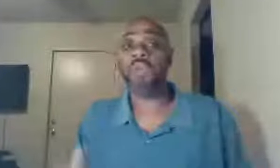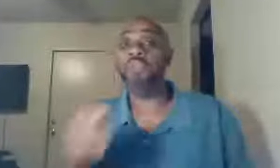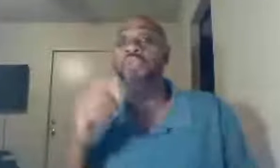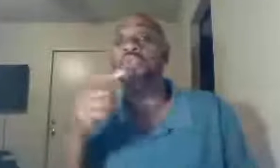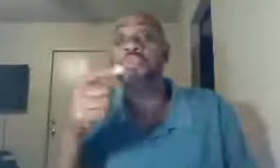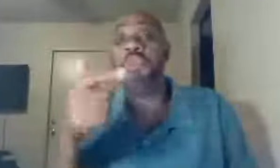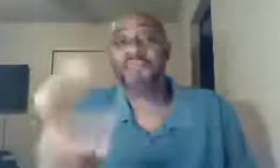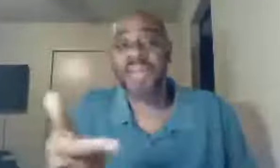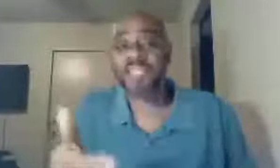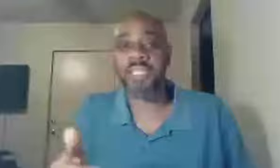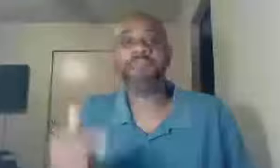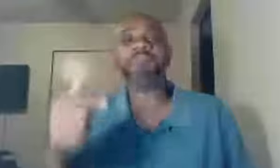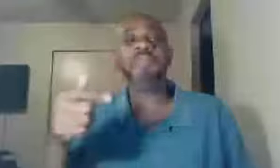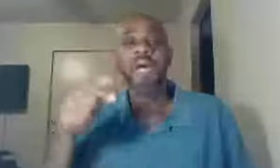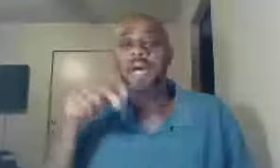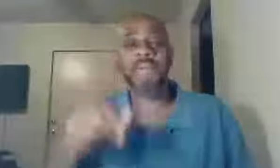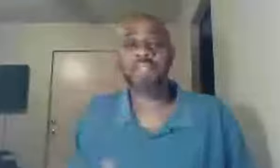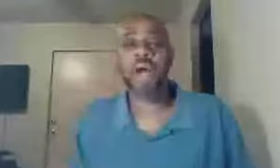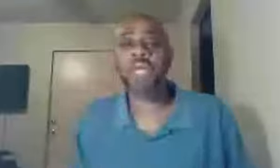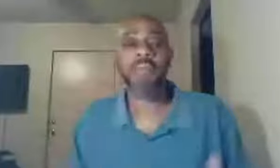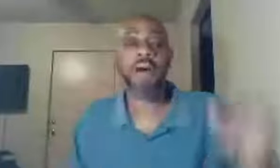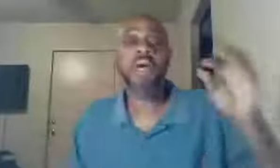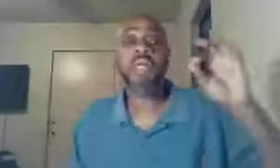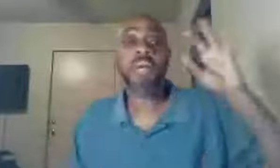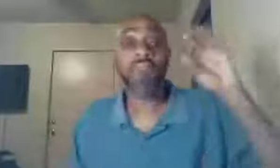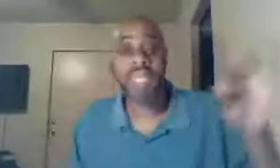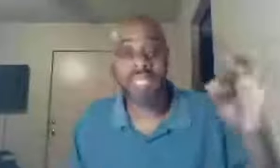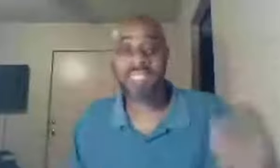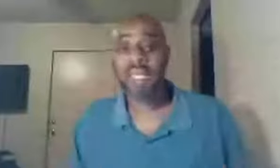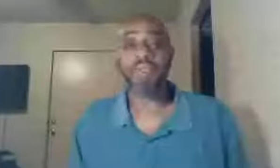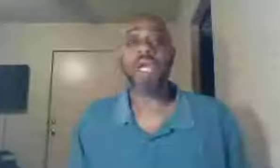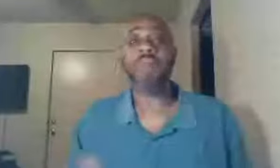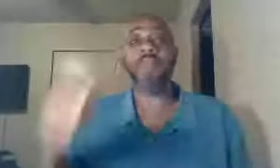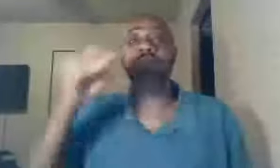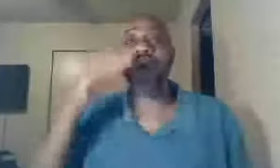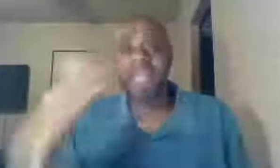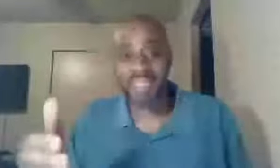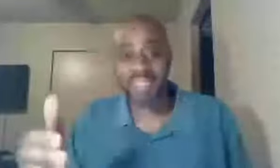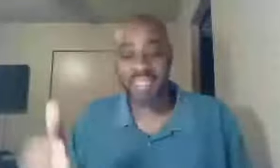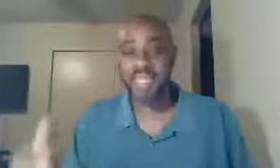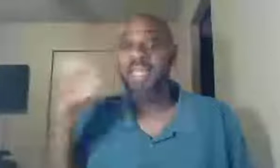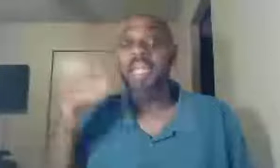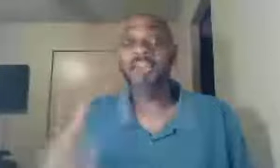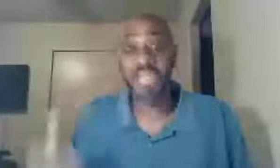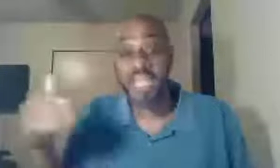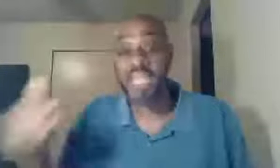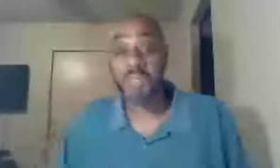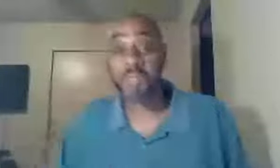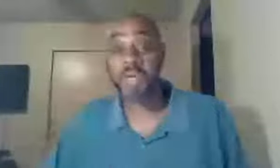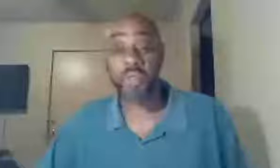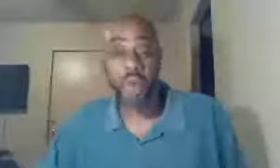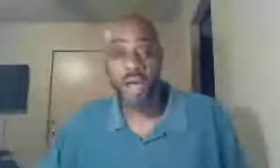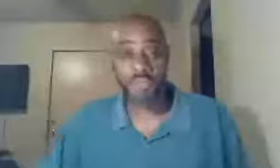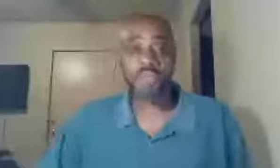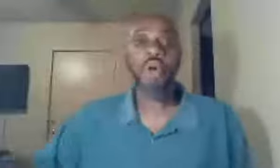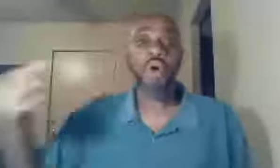where you use profanity, I'm not talking about committing sin, I'm talking about practicing sin, these people are the ones, who